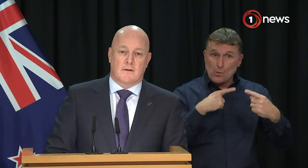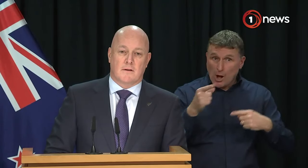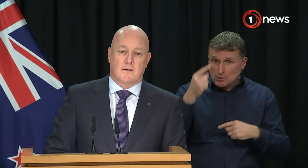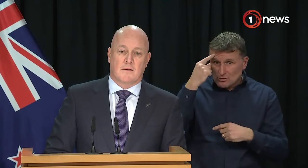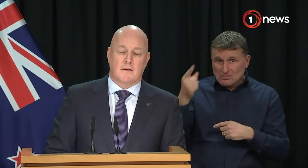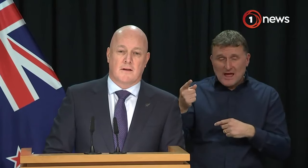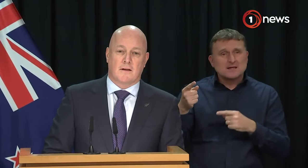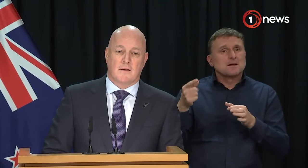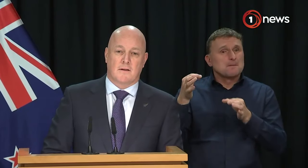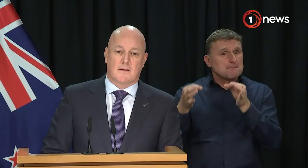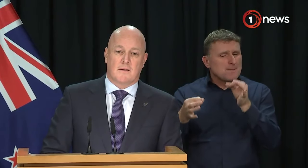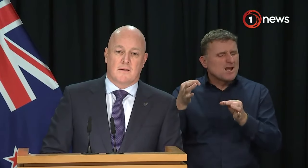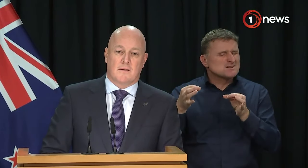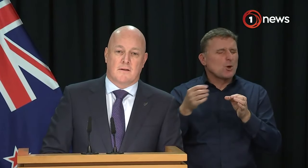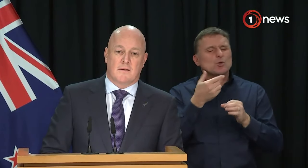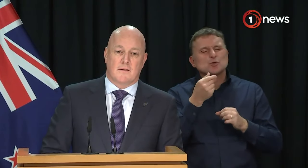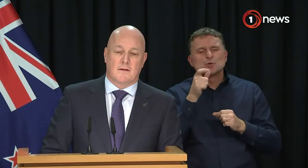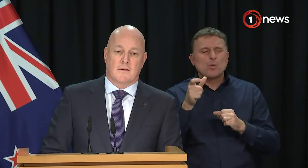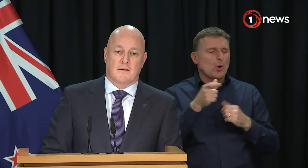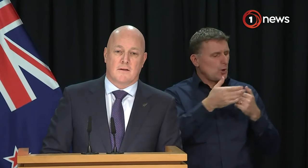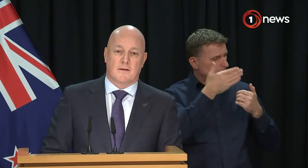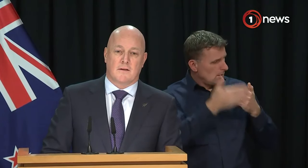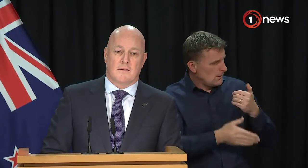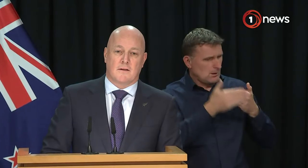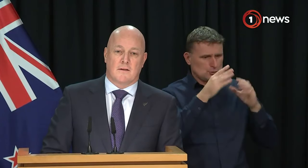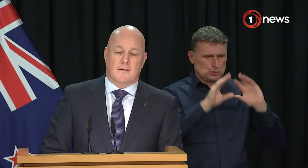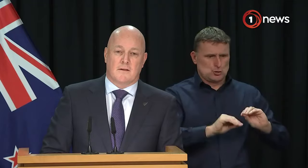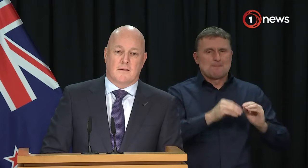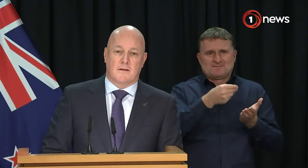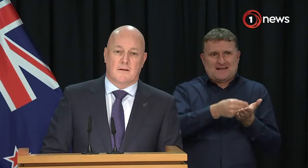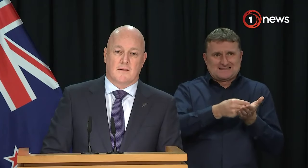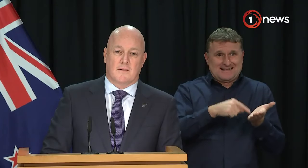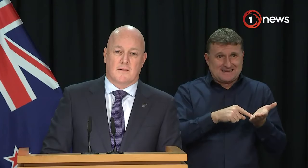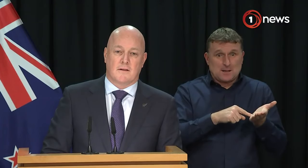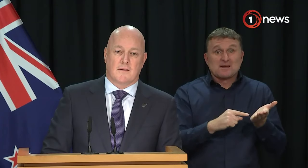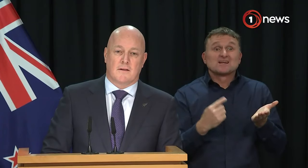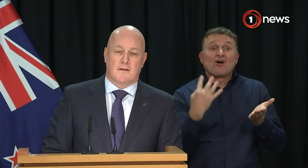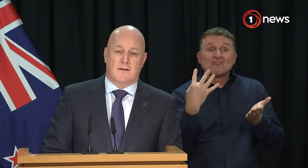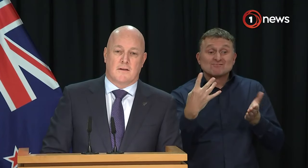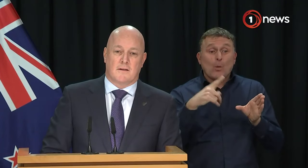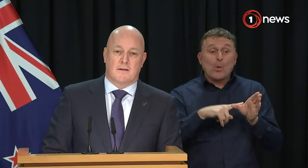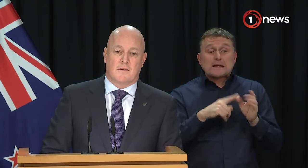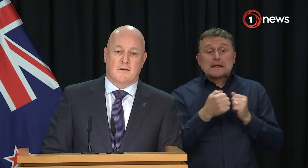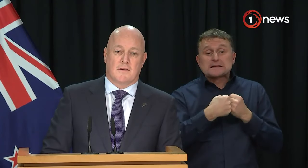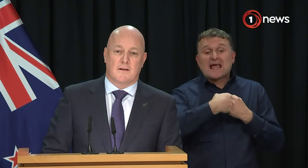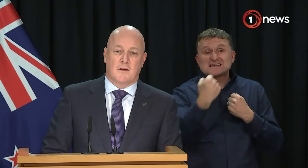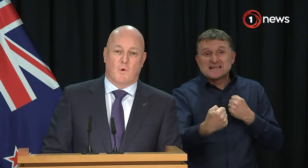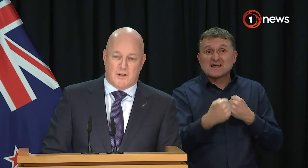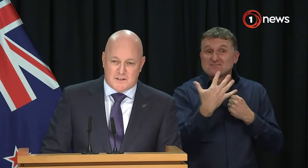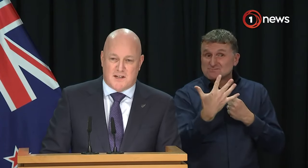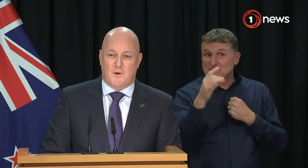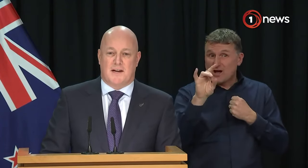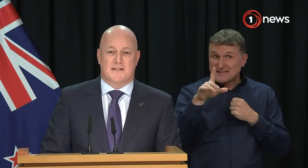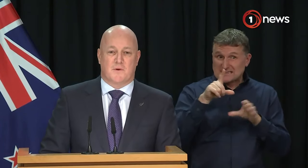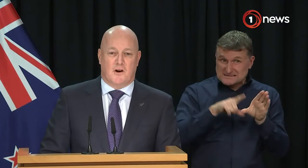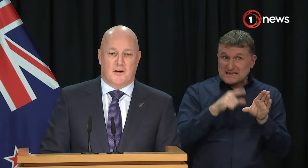using these terms fiscal cliff that have always been in place. Are you suggesting that this four-year cycle should be extended out to five or ten years to combat this?